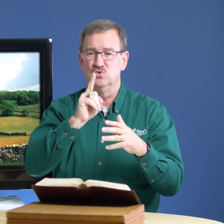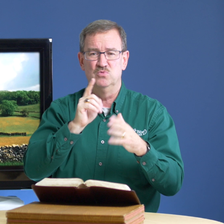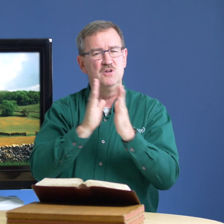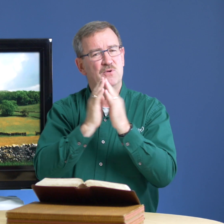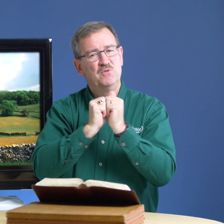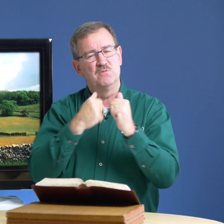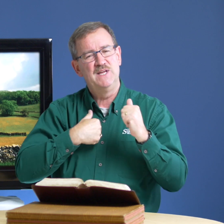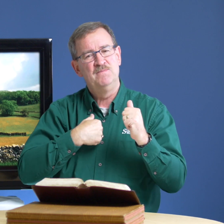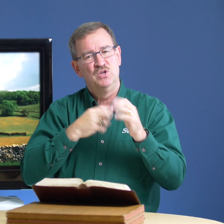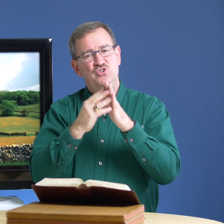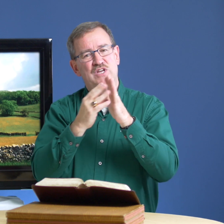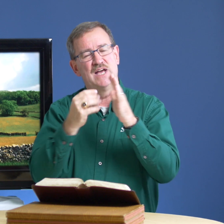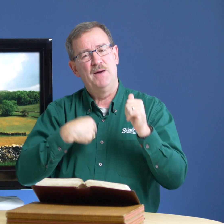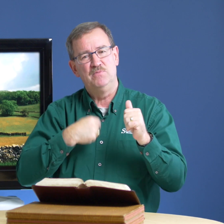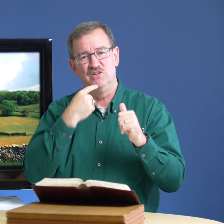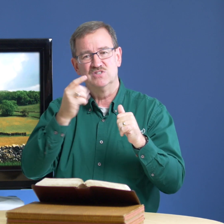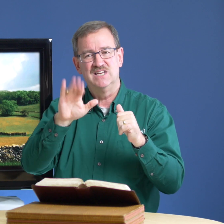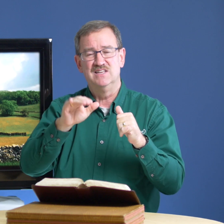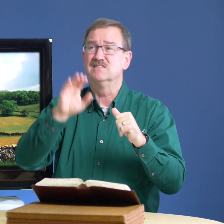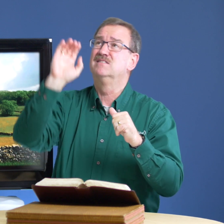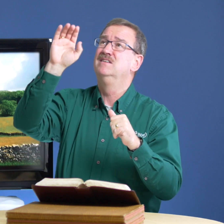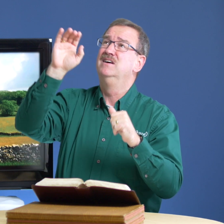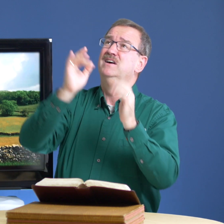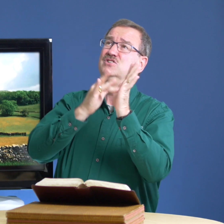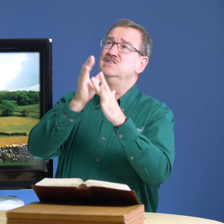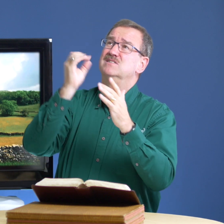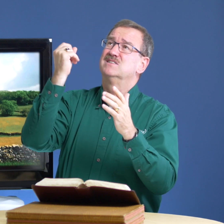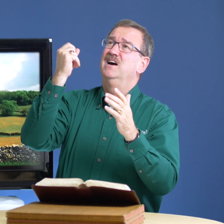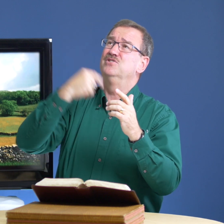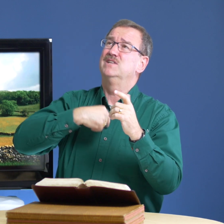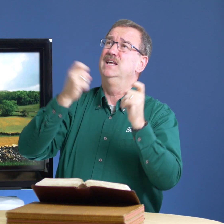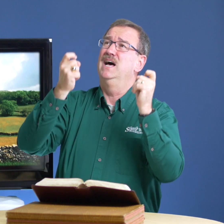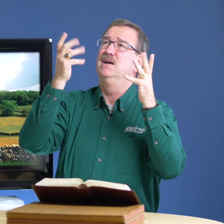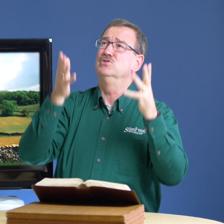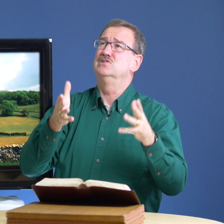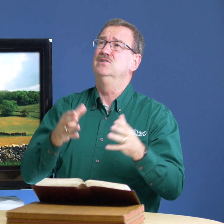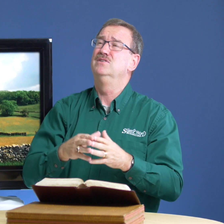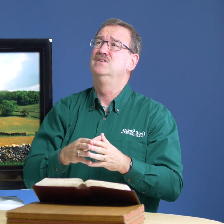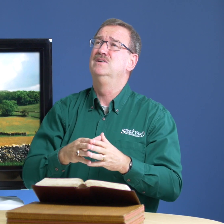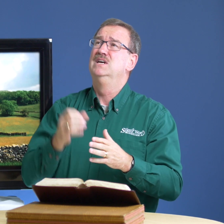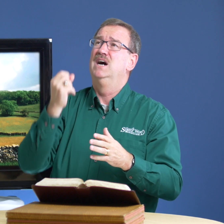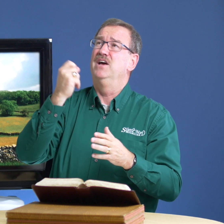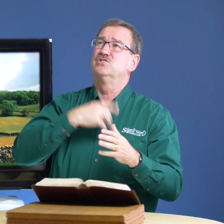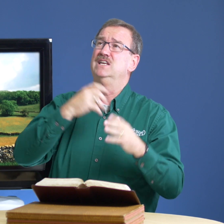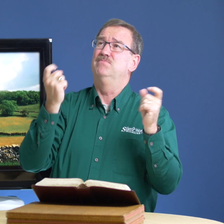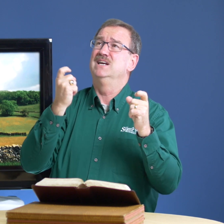sure will you pray with me you can copy me you can say this jesus i understand i'm a sinner i understand that my